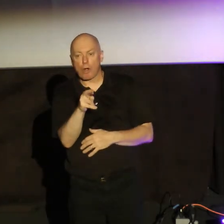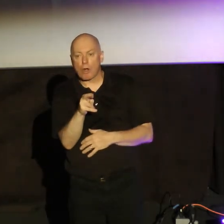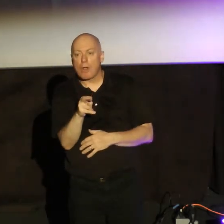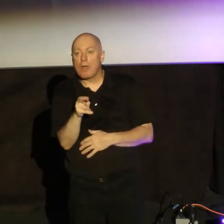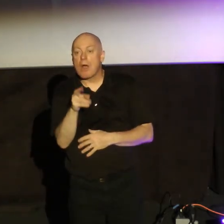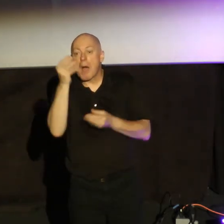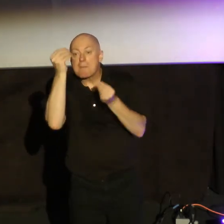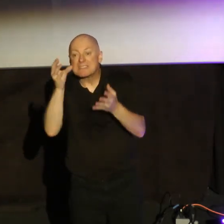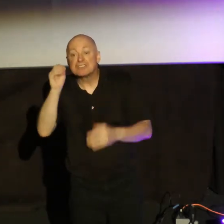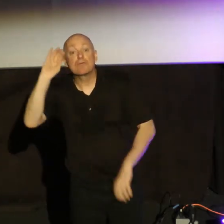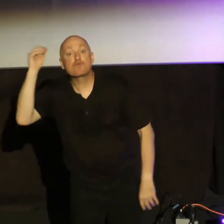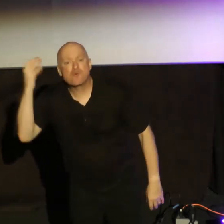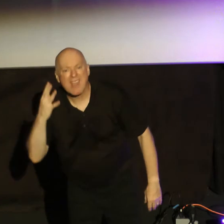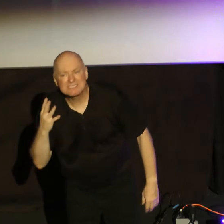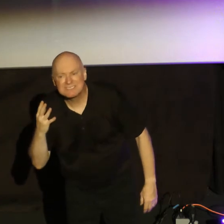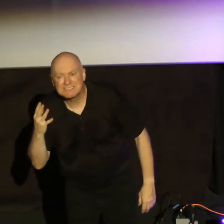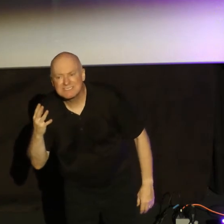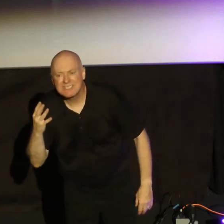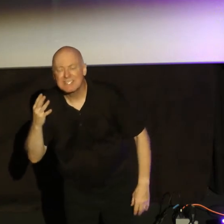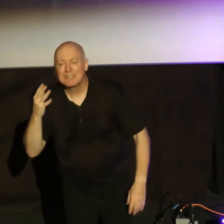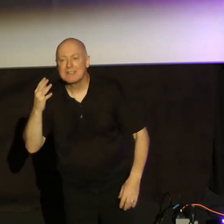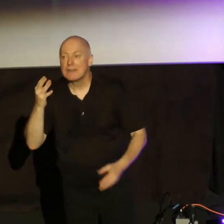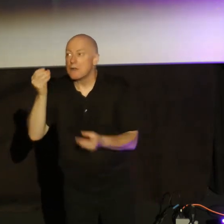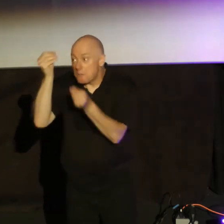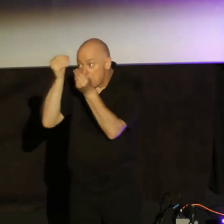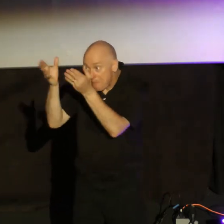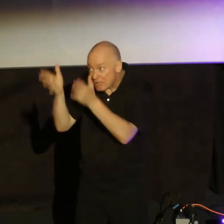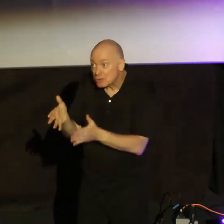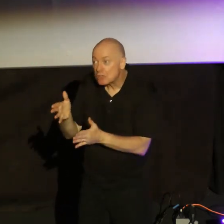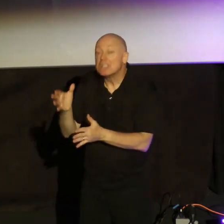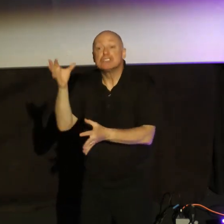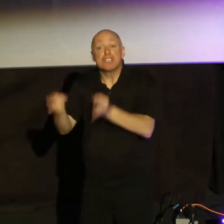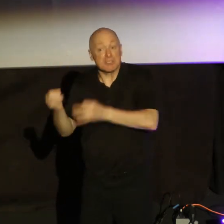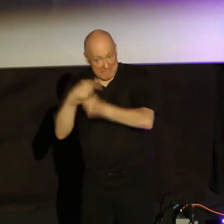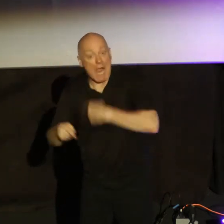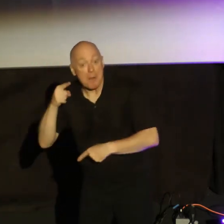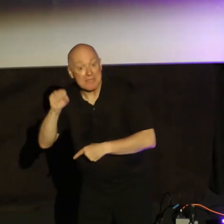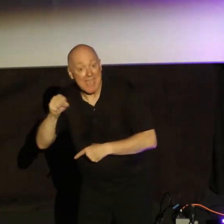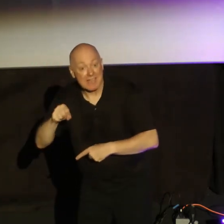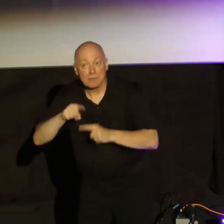grace. It was messengers, yes, judgment to some, but it was a message of grace to her.